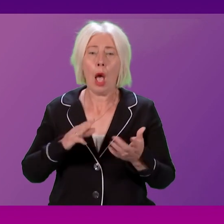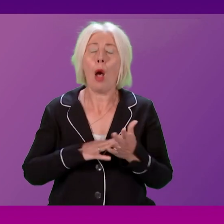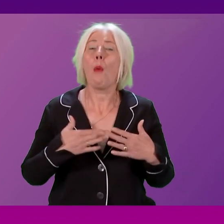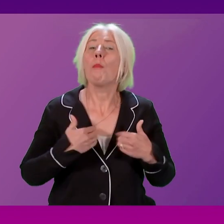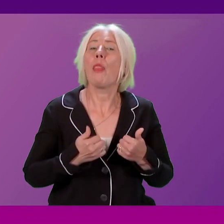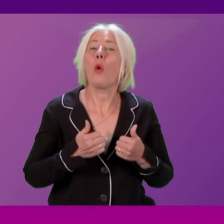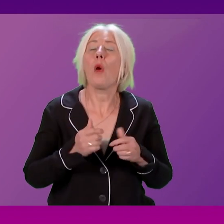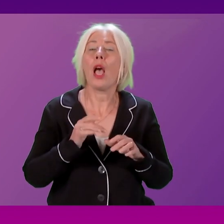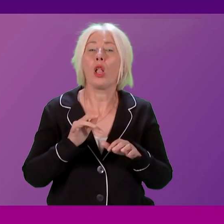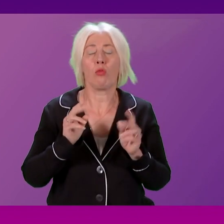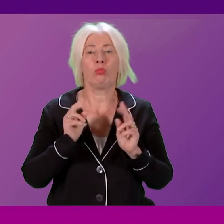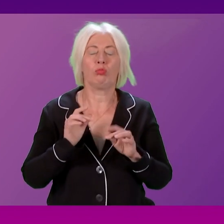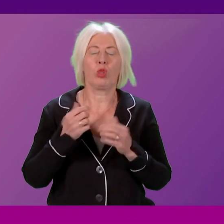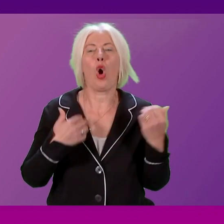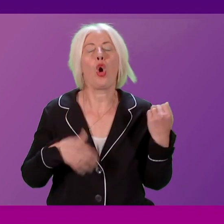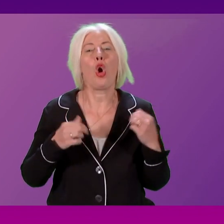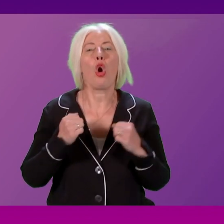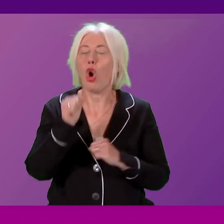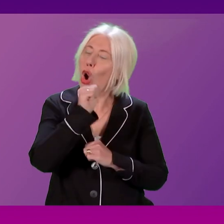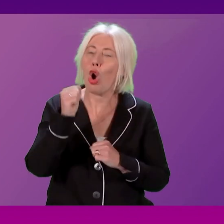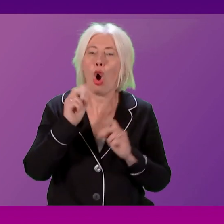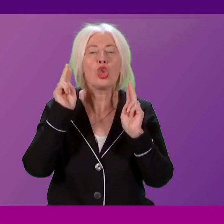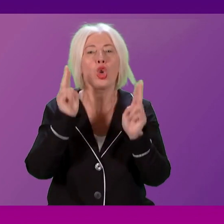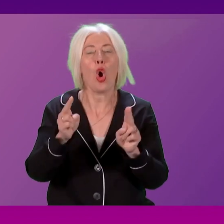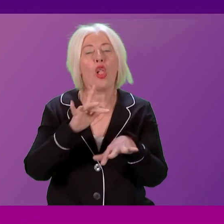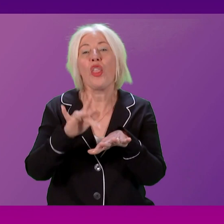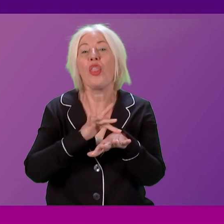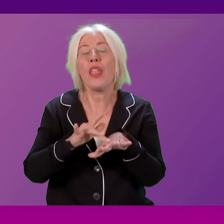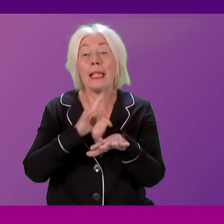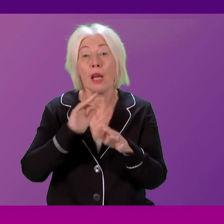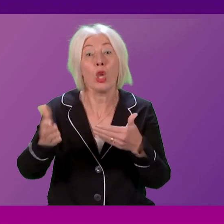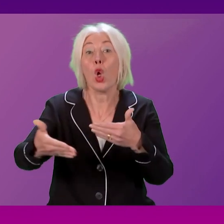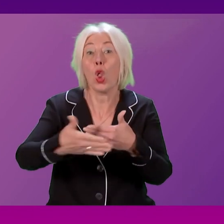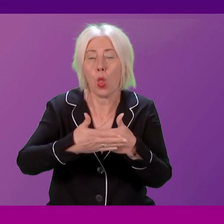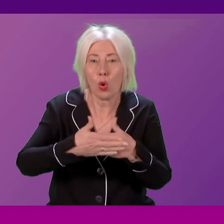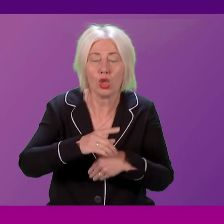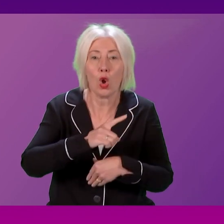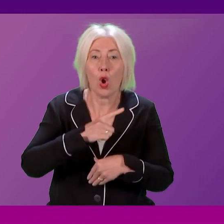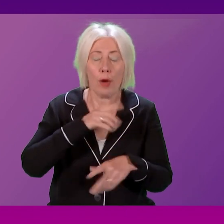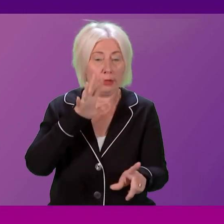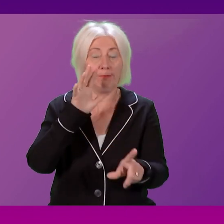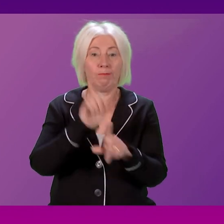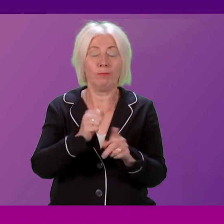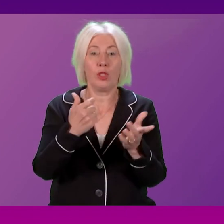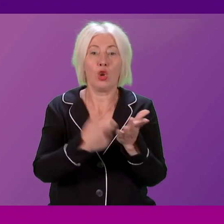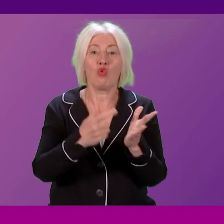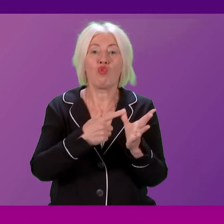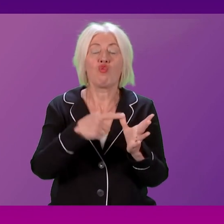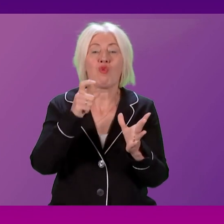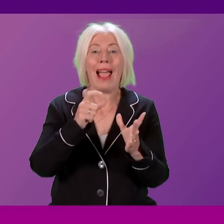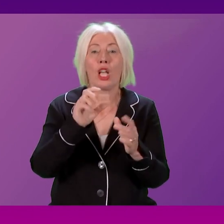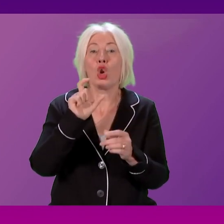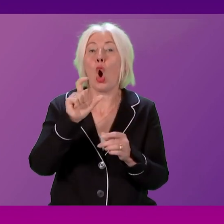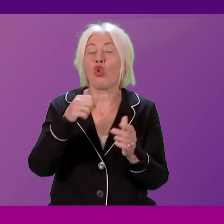and Theatre was closed with immediate effect until further notice due to the discovery of rack concrete in the roof of the building?